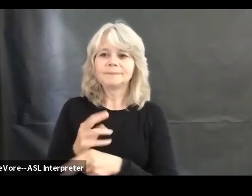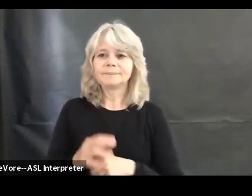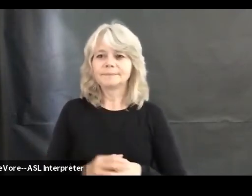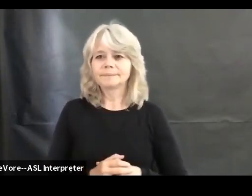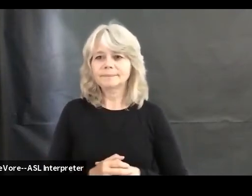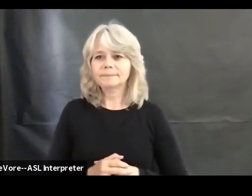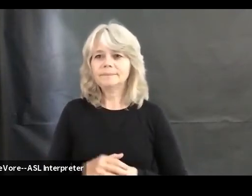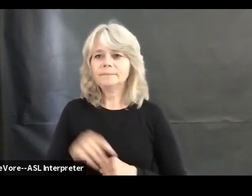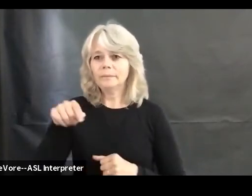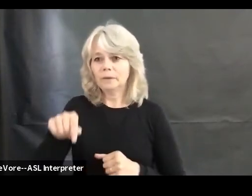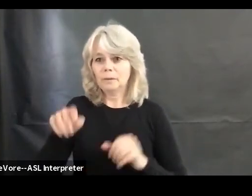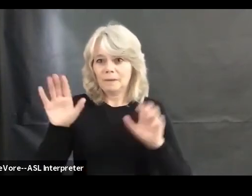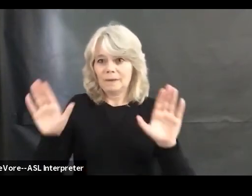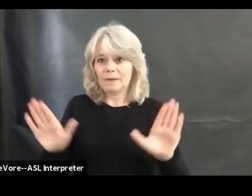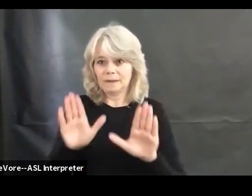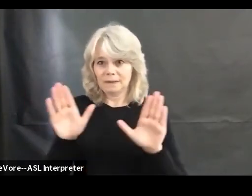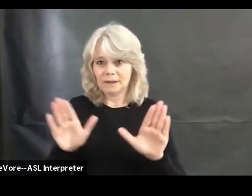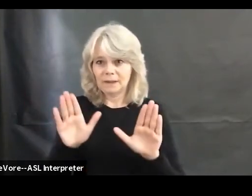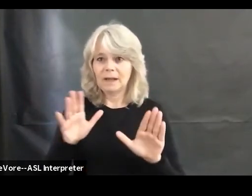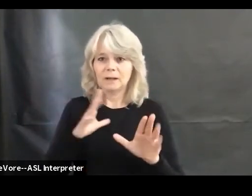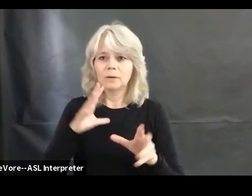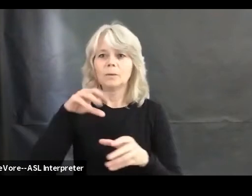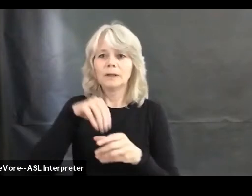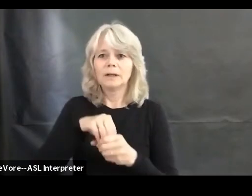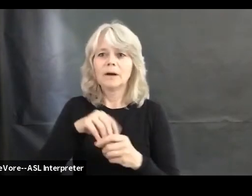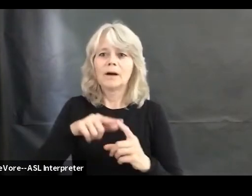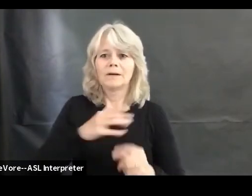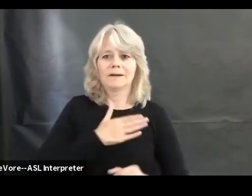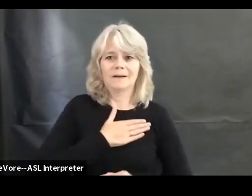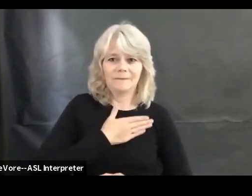Sunday, we include confession and forgiveness in our worship.